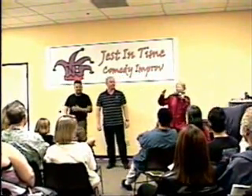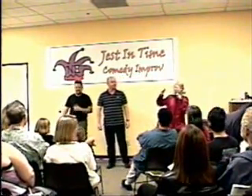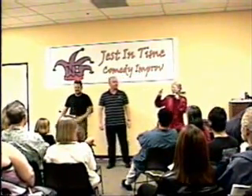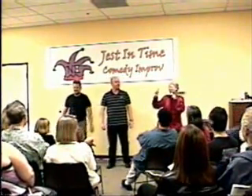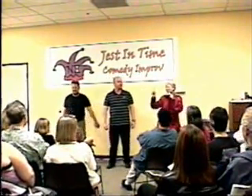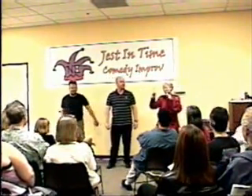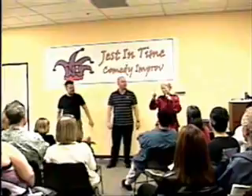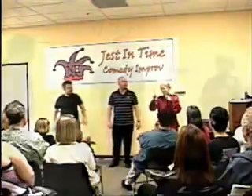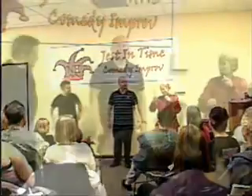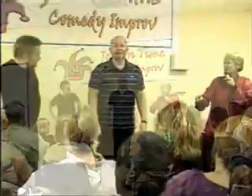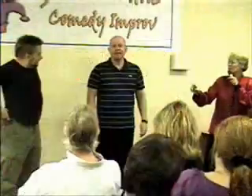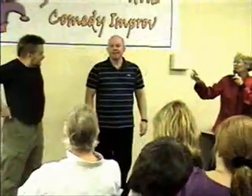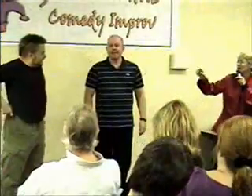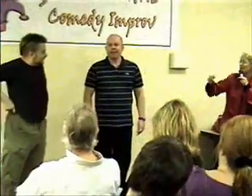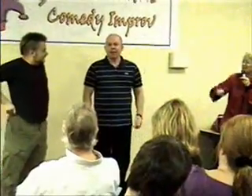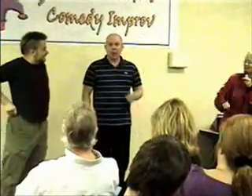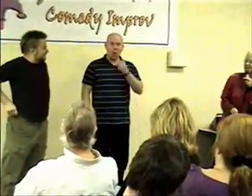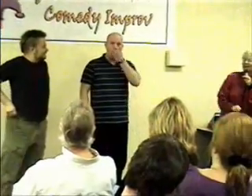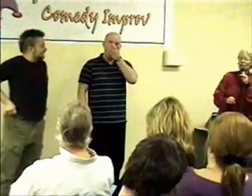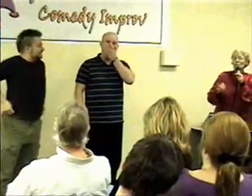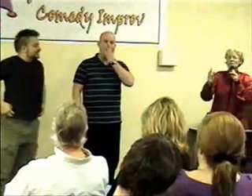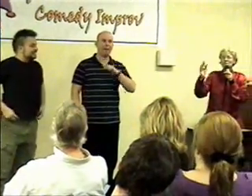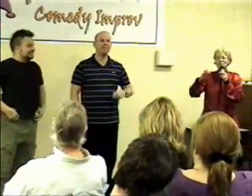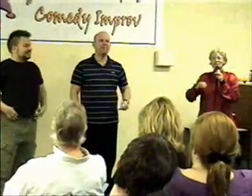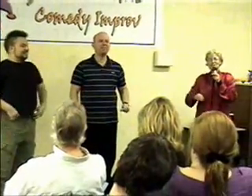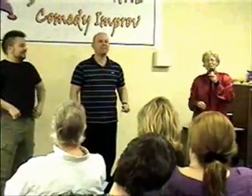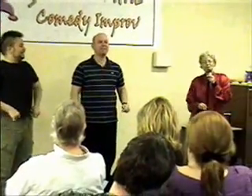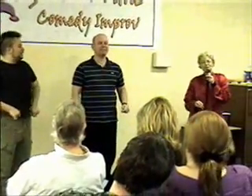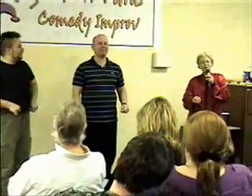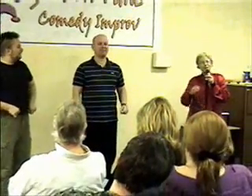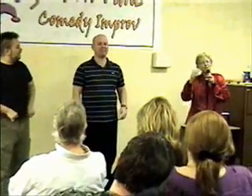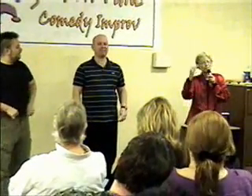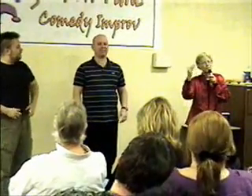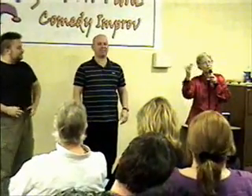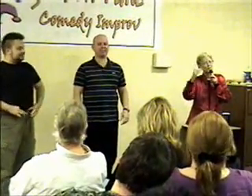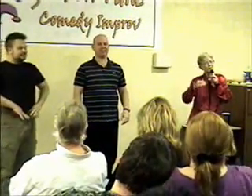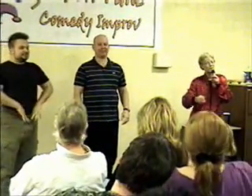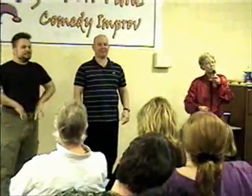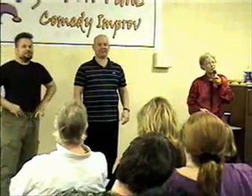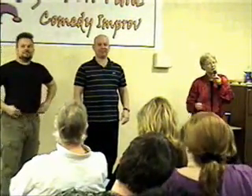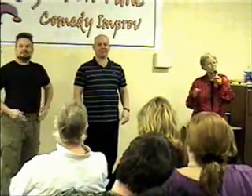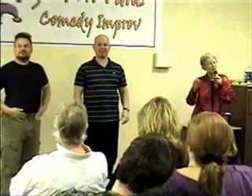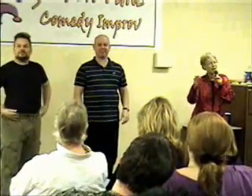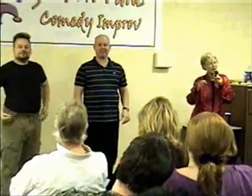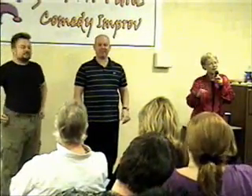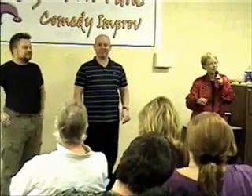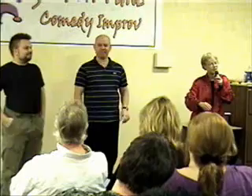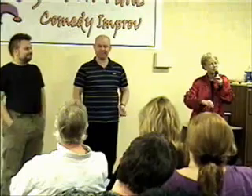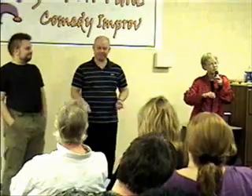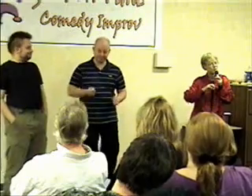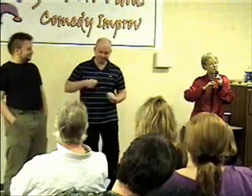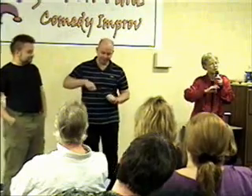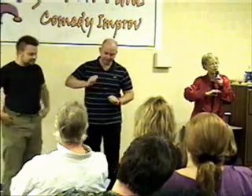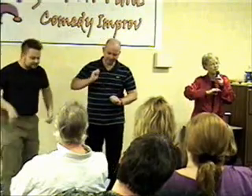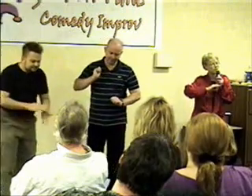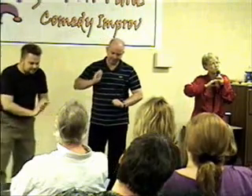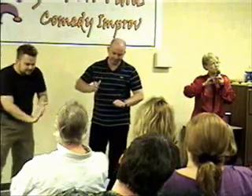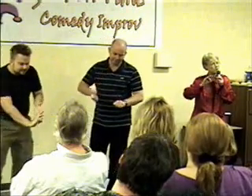And not only that, but one of them is going to start their first sentence with the letter A, and the next one has to